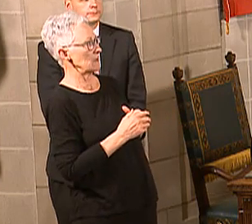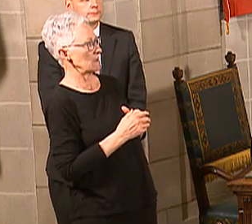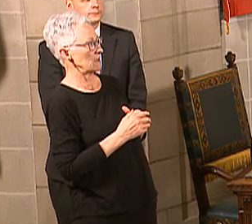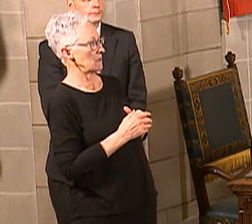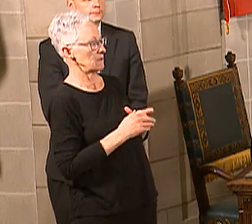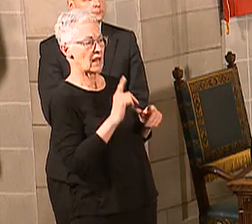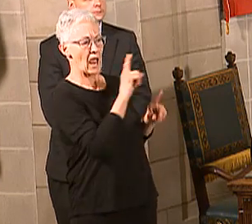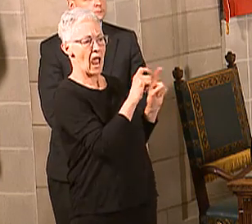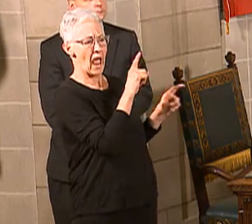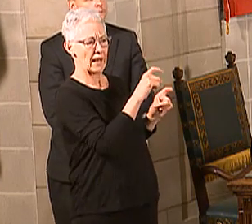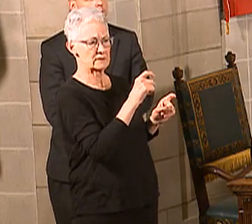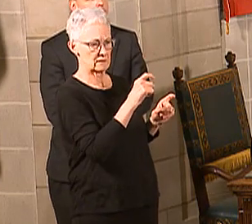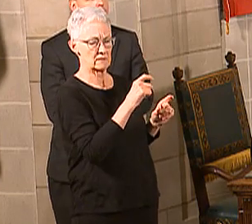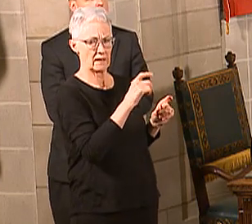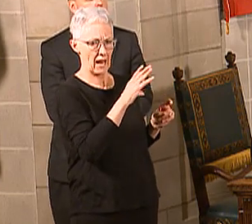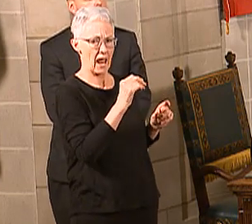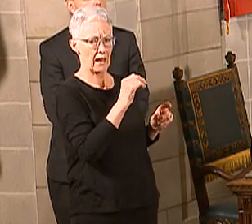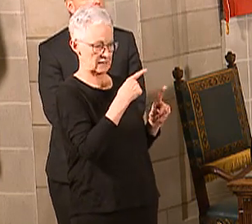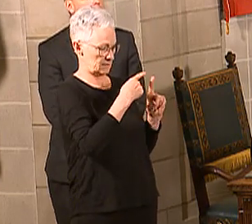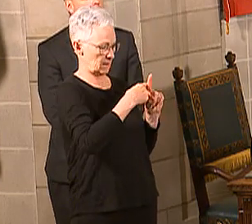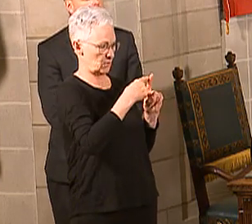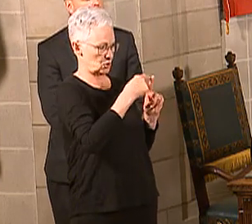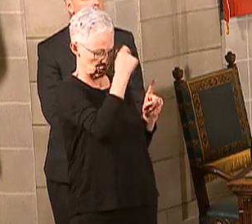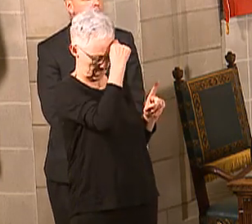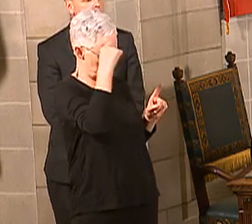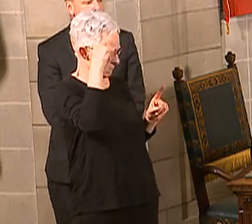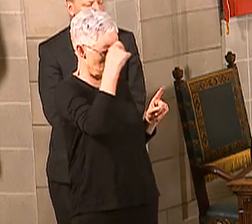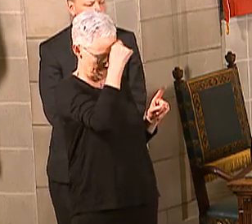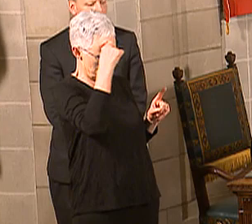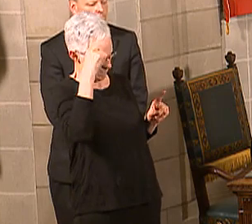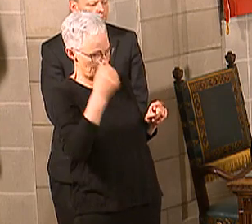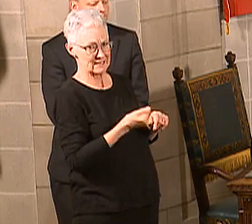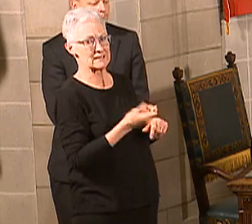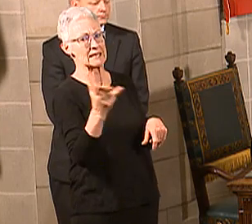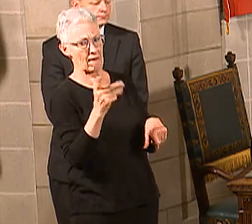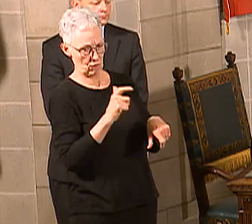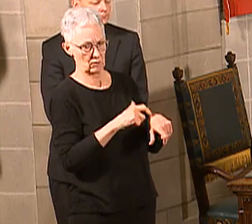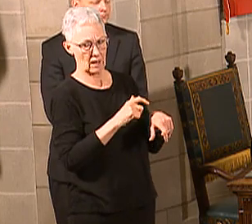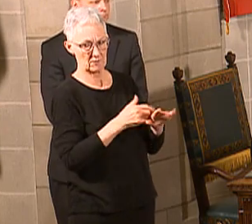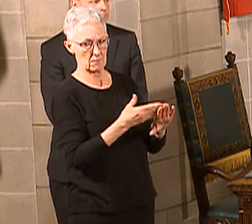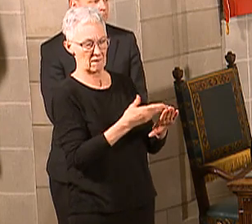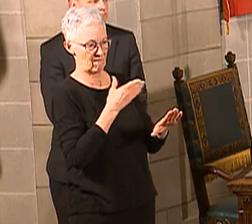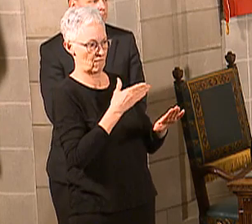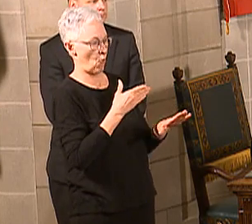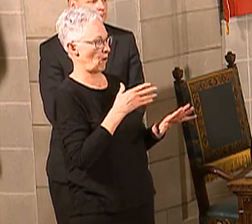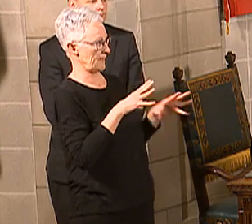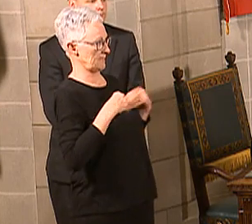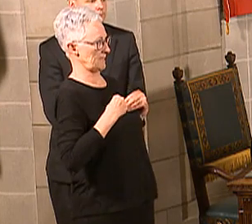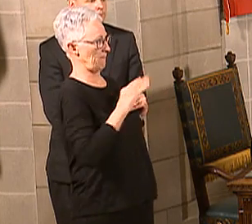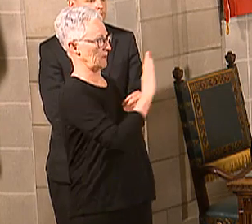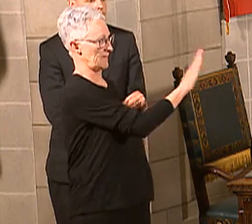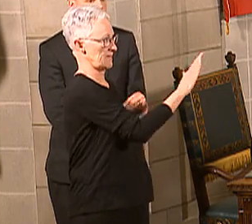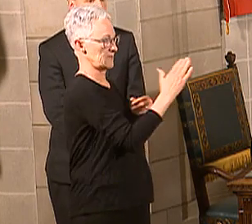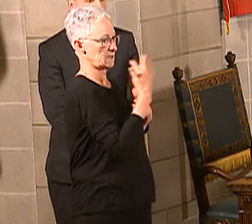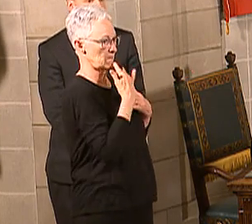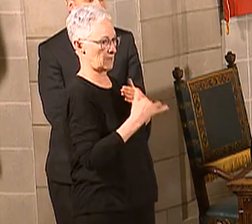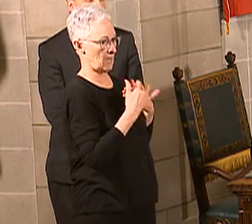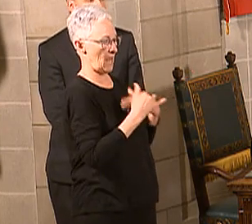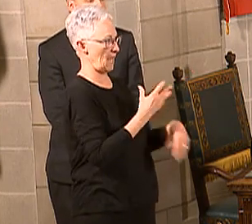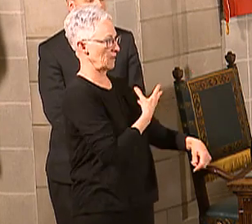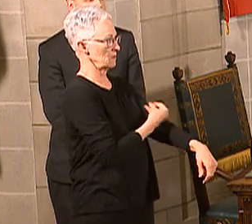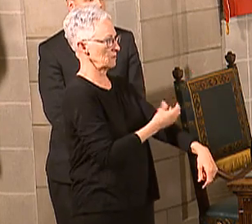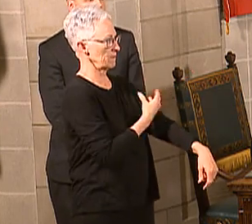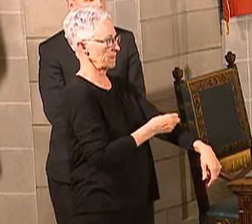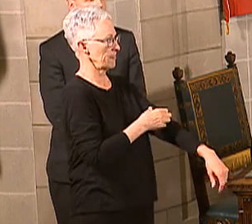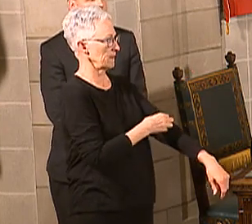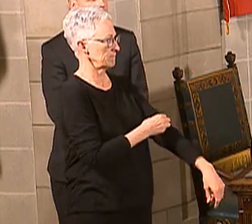was sick multiple times. So, yes, the American Red Cross is doing that screening with regard to it. And then just, again, I just want to kind of comment, Martha, again, on your